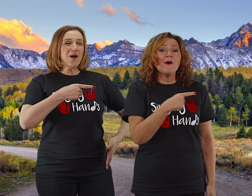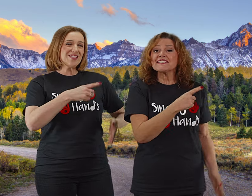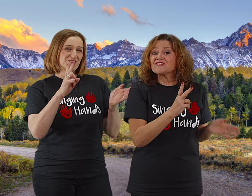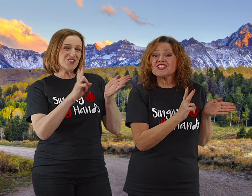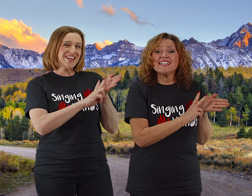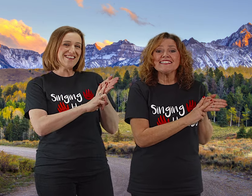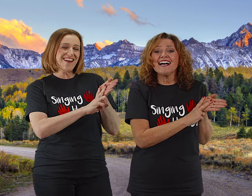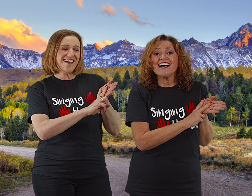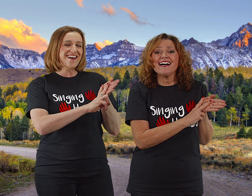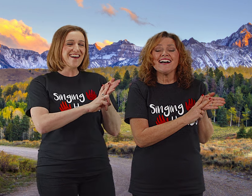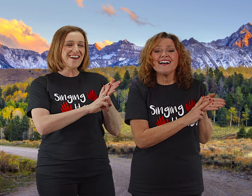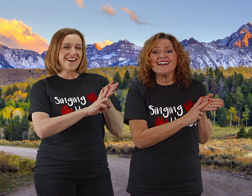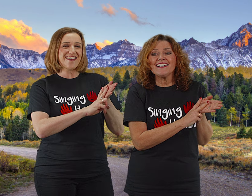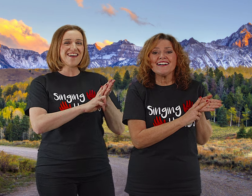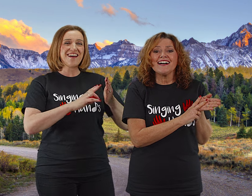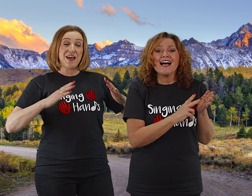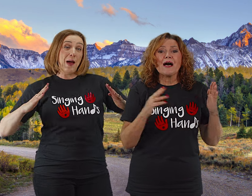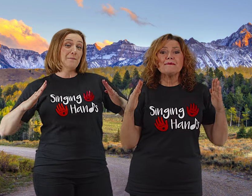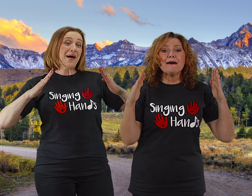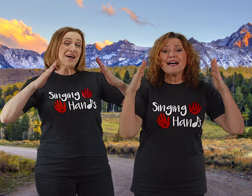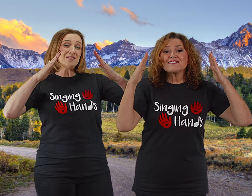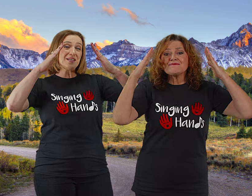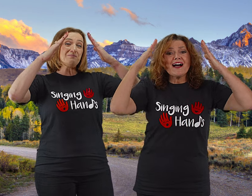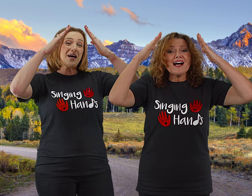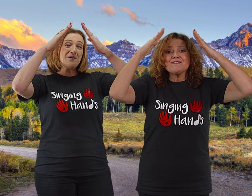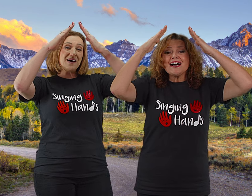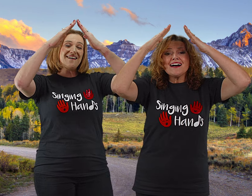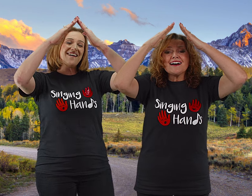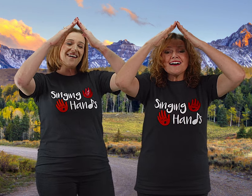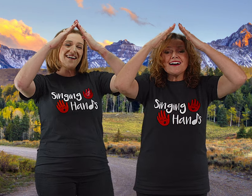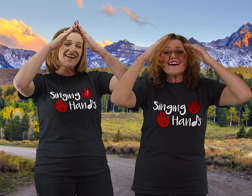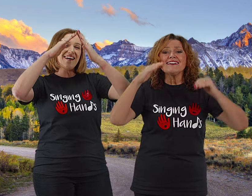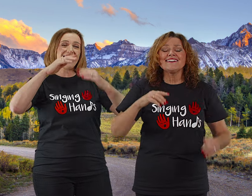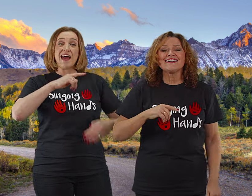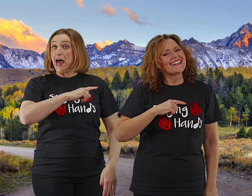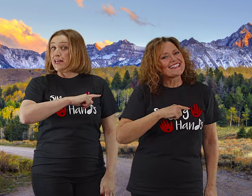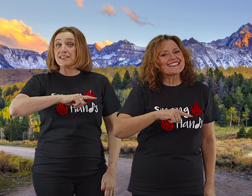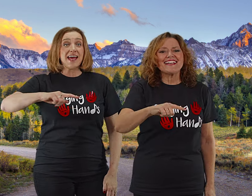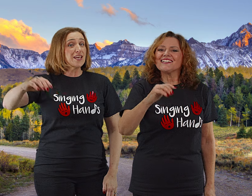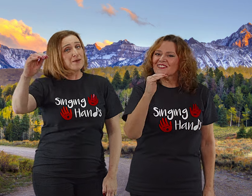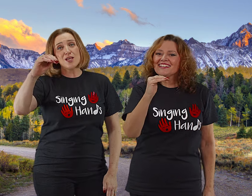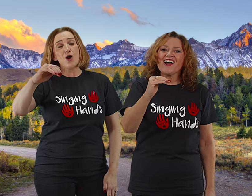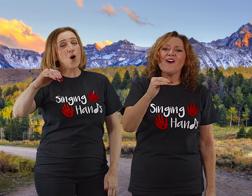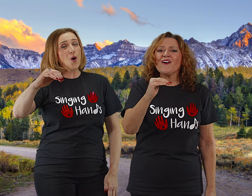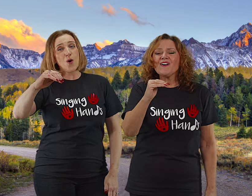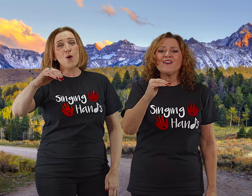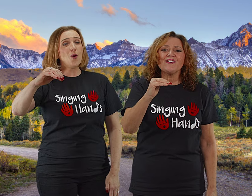West Virginia, Mountain Mama. Take me home,